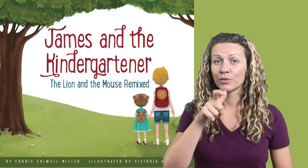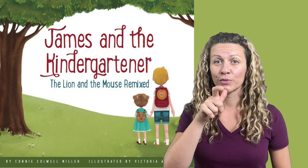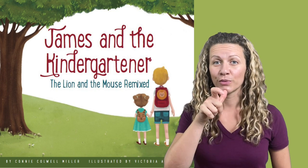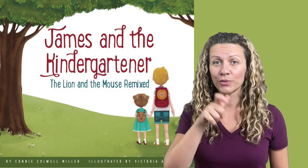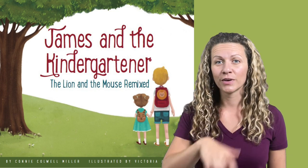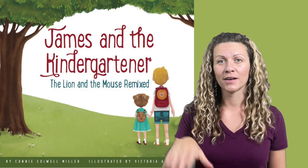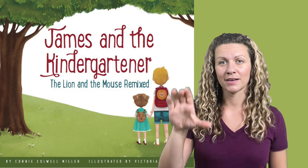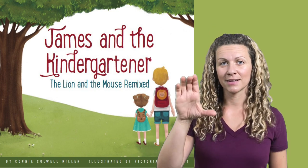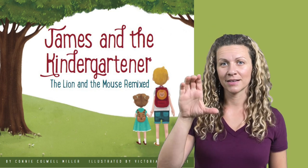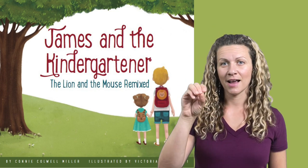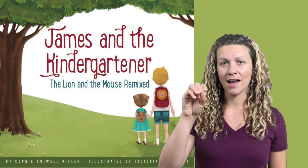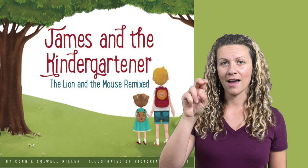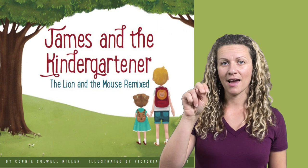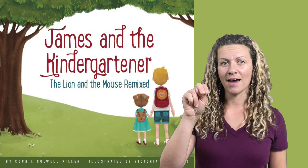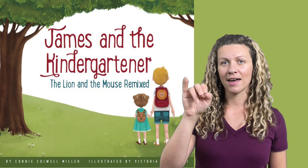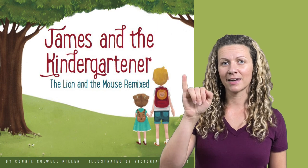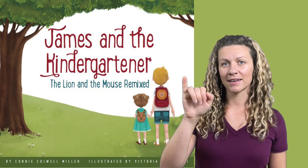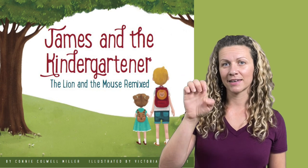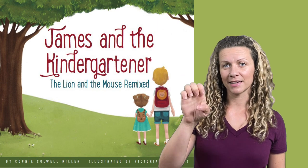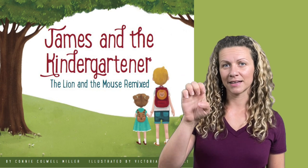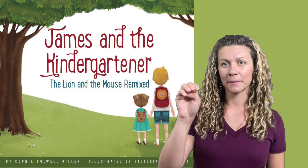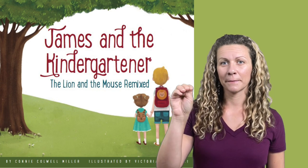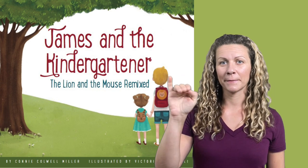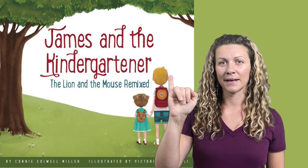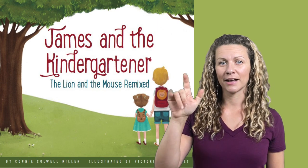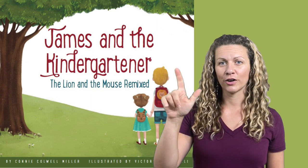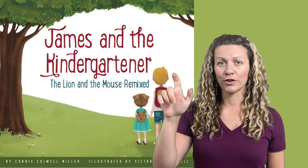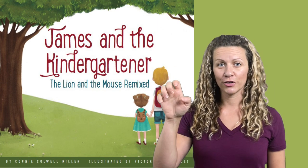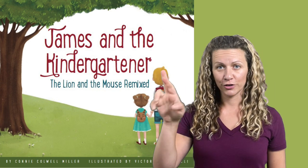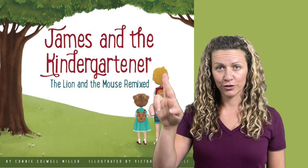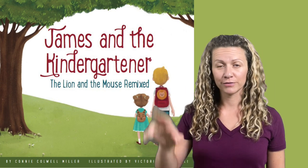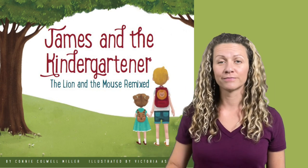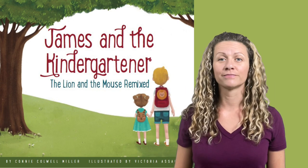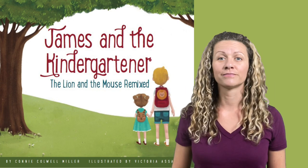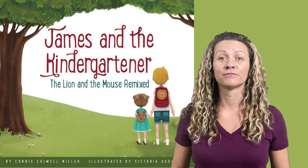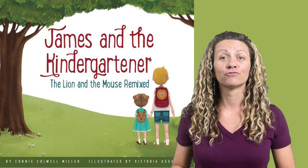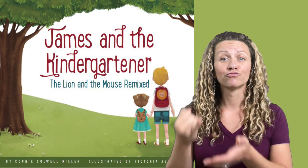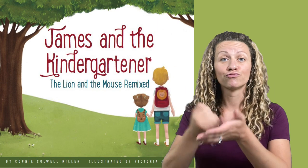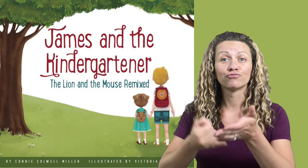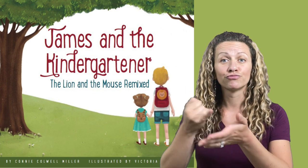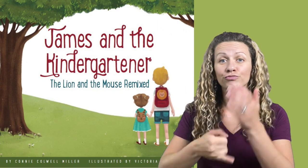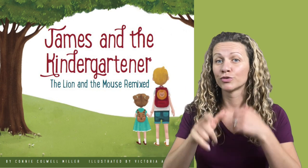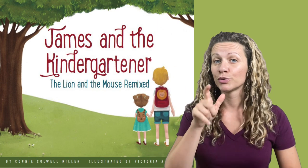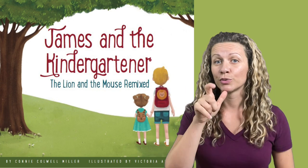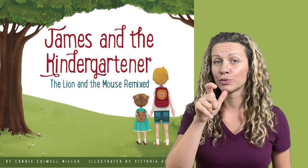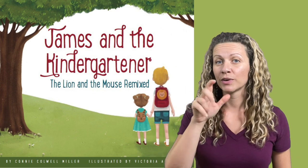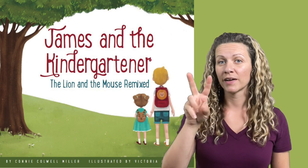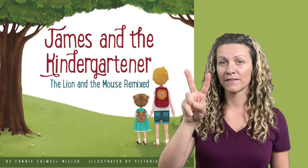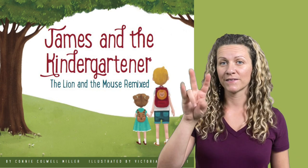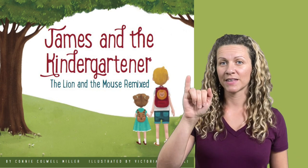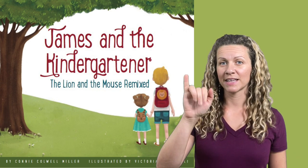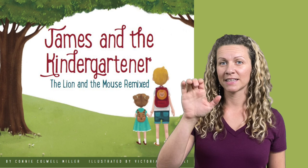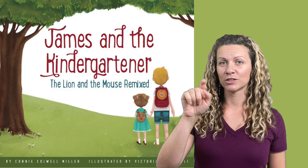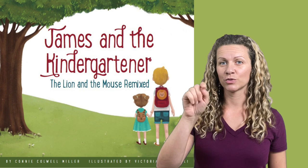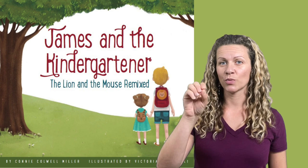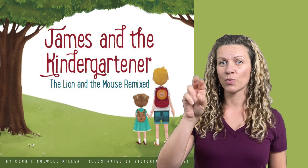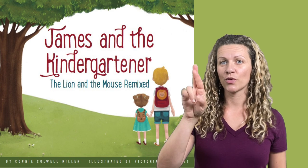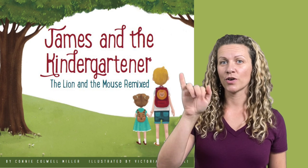Written by Connie Miller and illustrated by Victoria